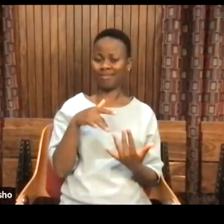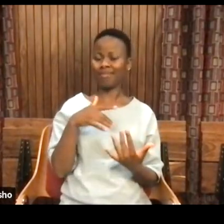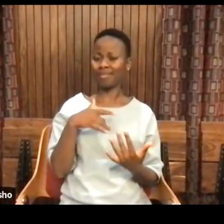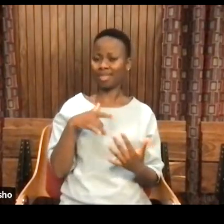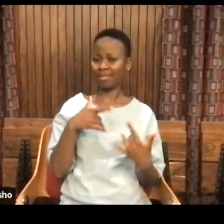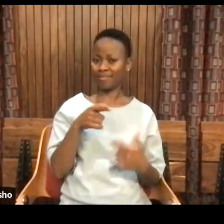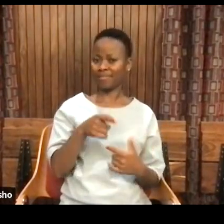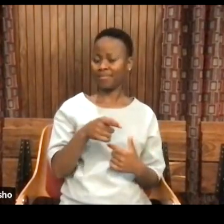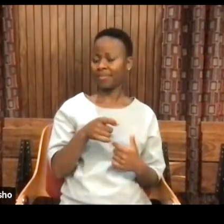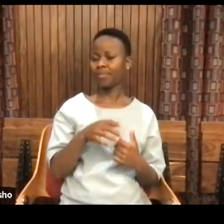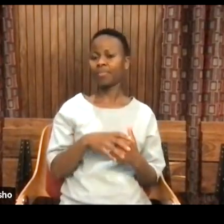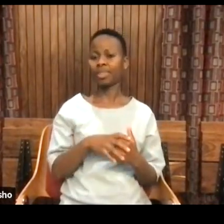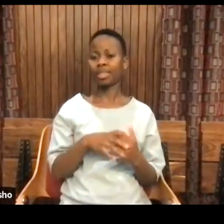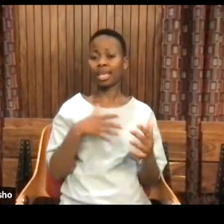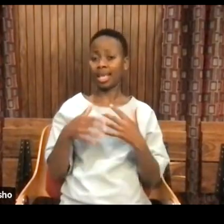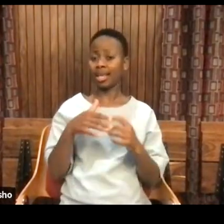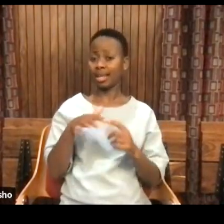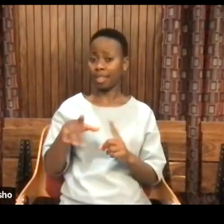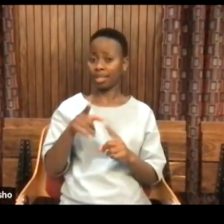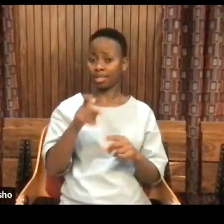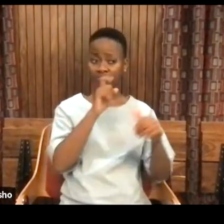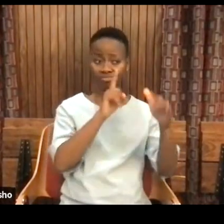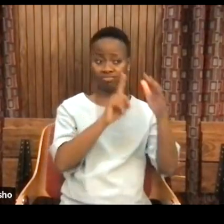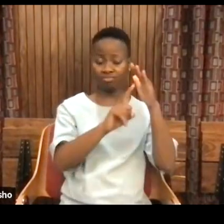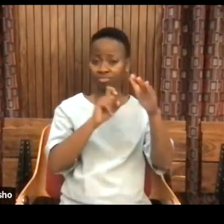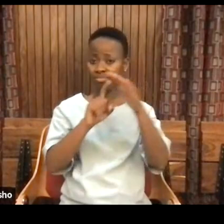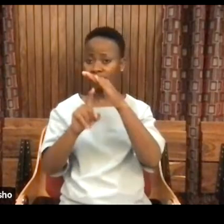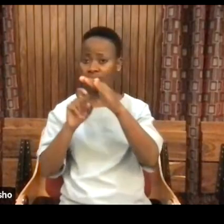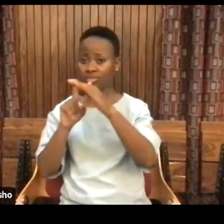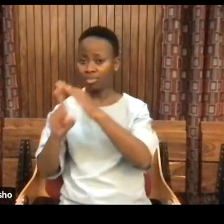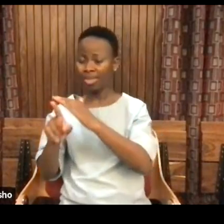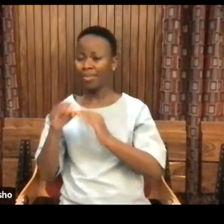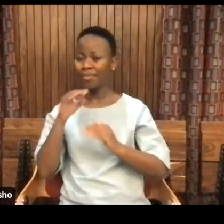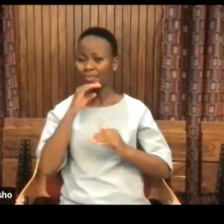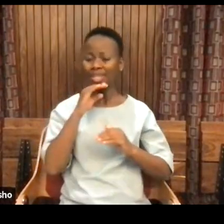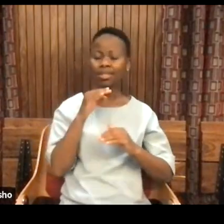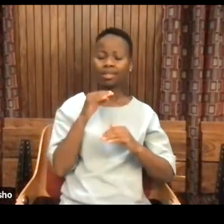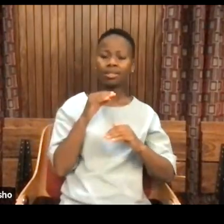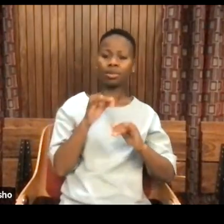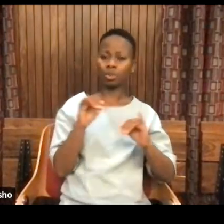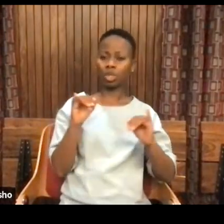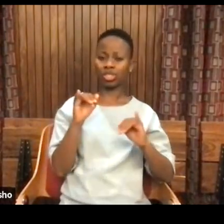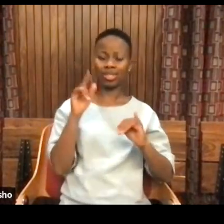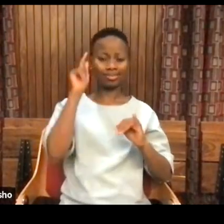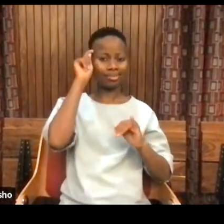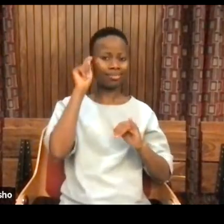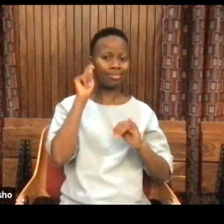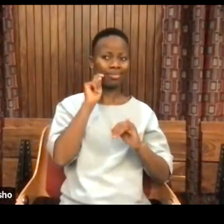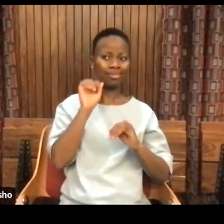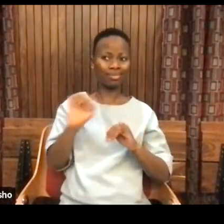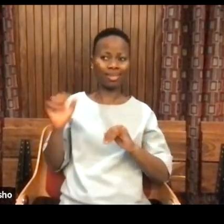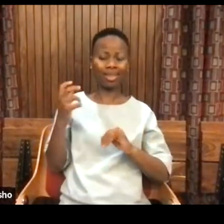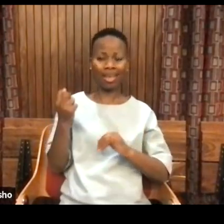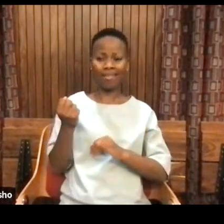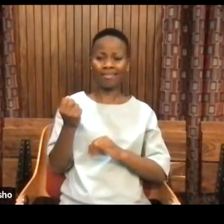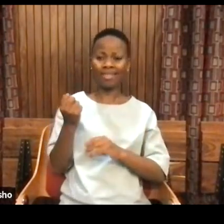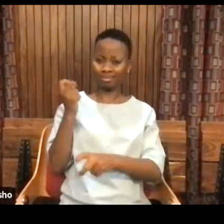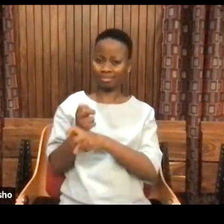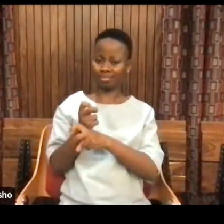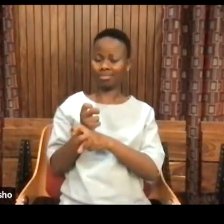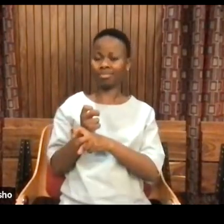for every, everywhere you go, adolescence is difficult. Every culture. And the reason is